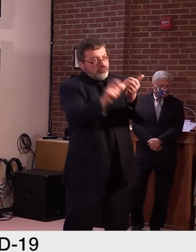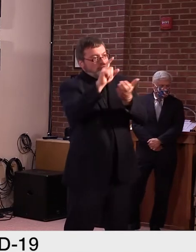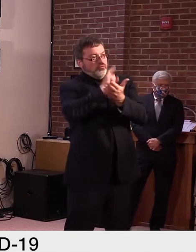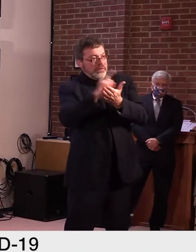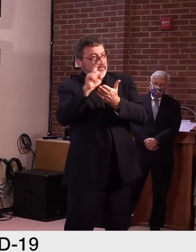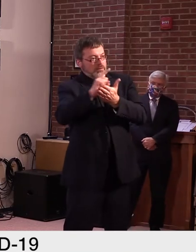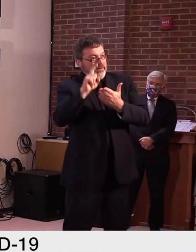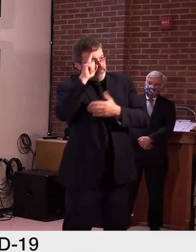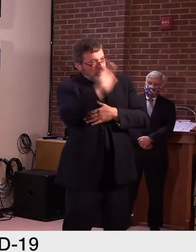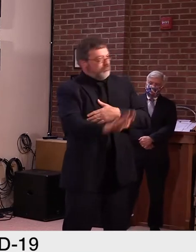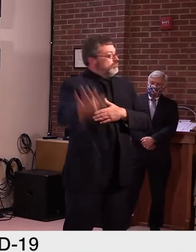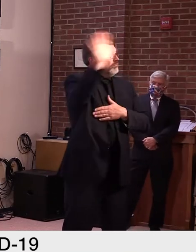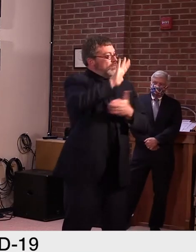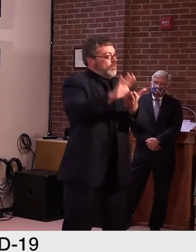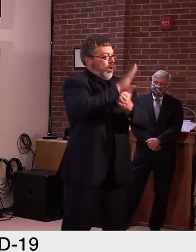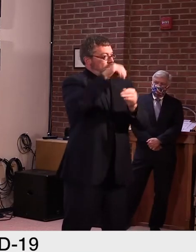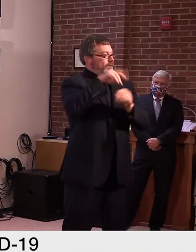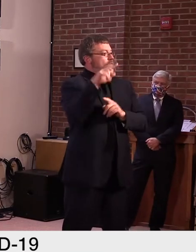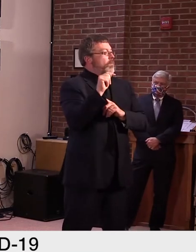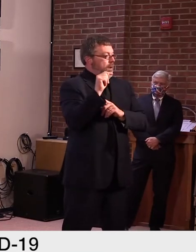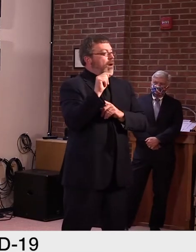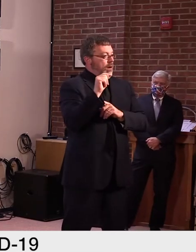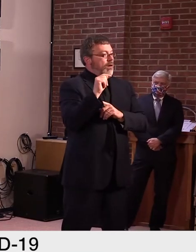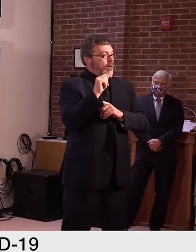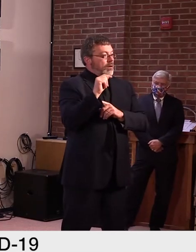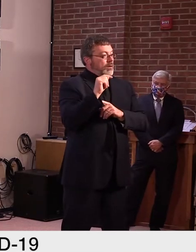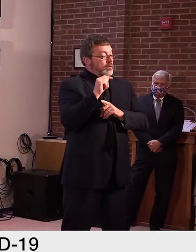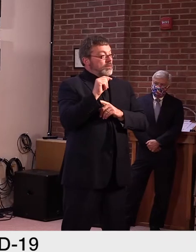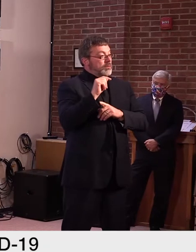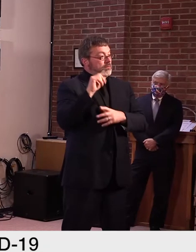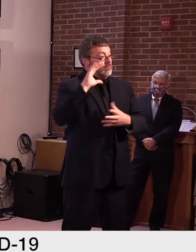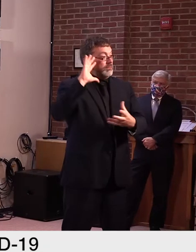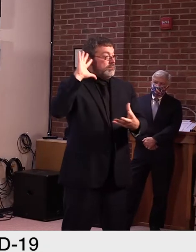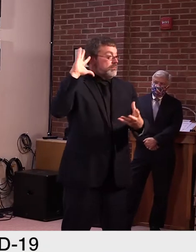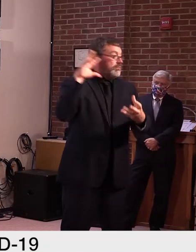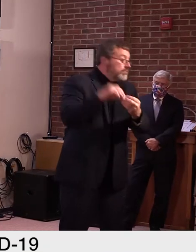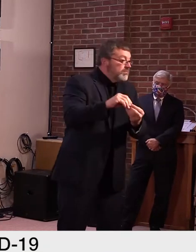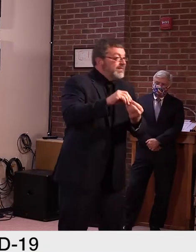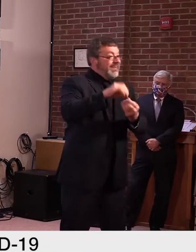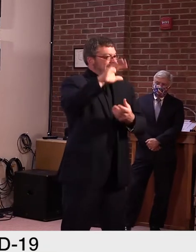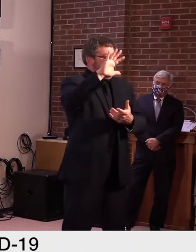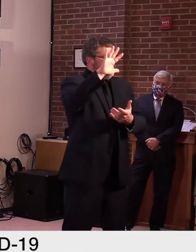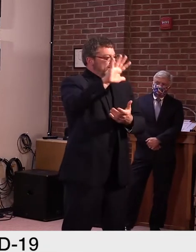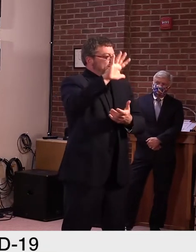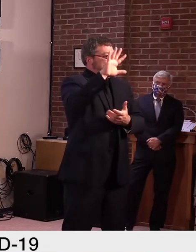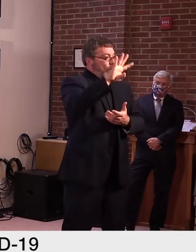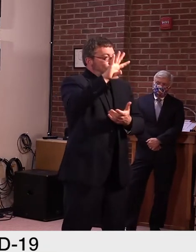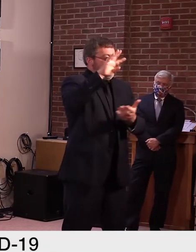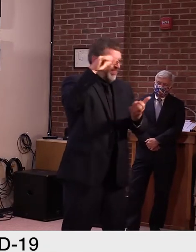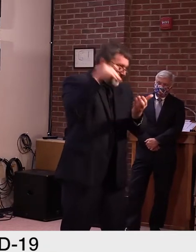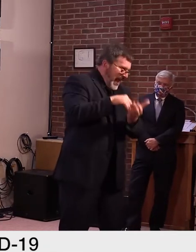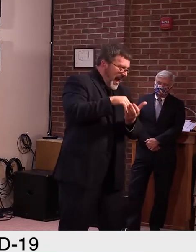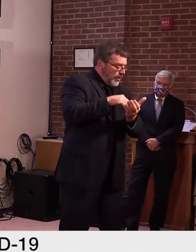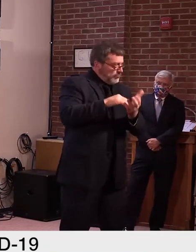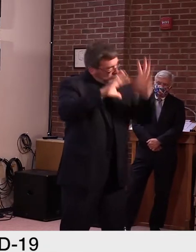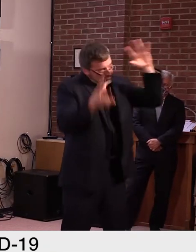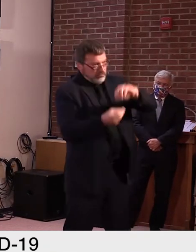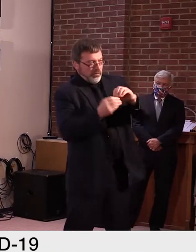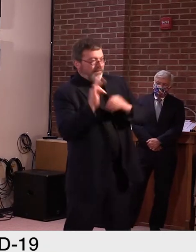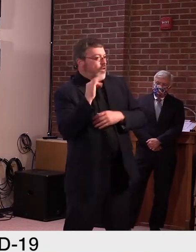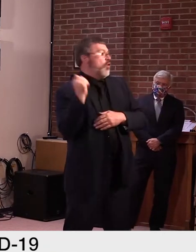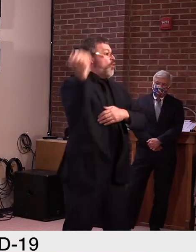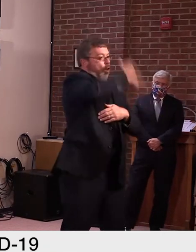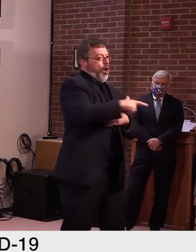54,000, close to 55,000 tests since the start of the college reopening for 42